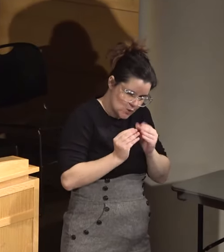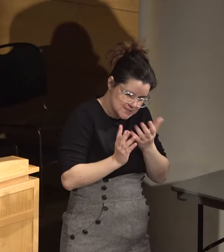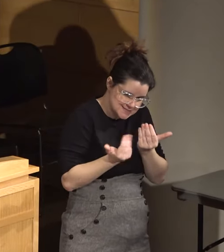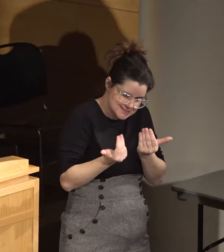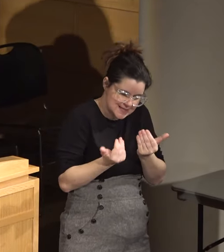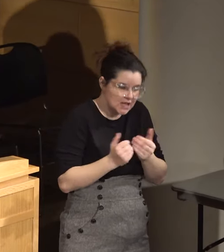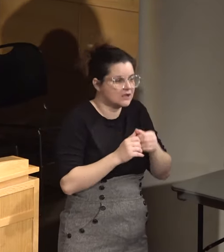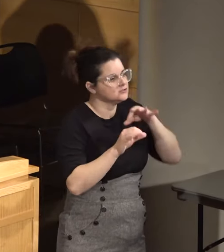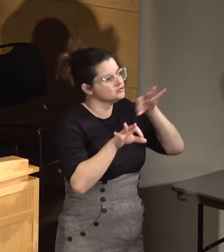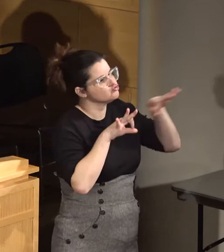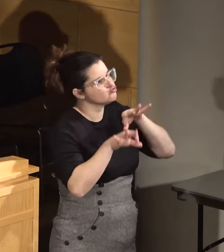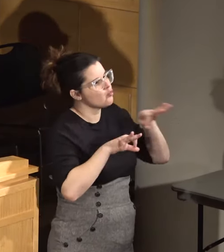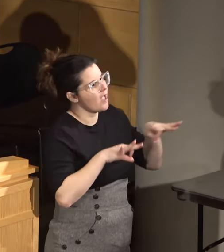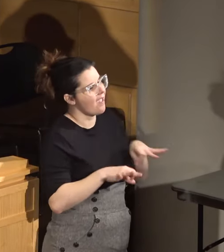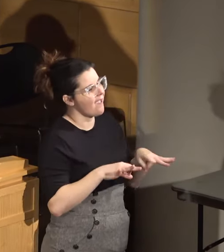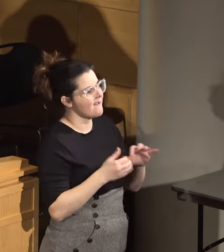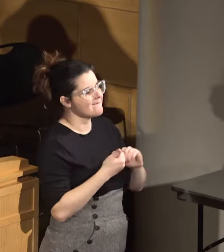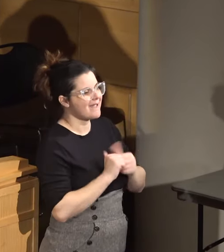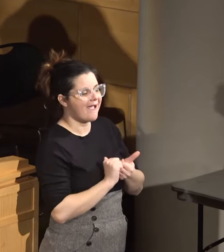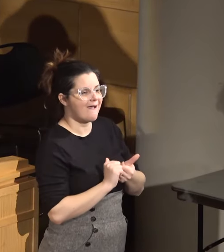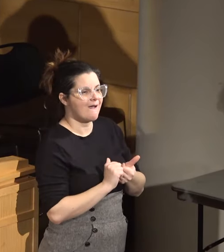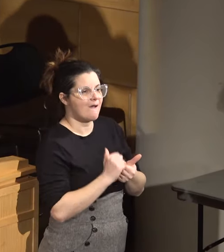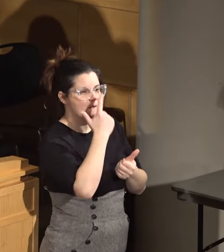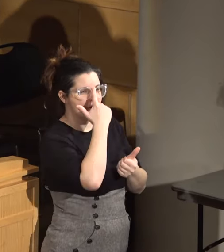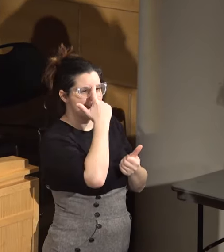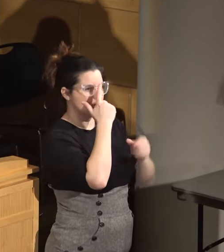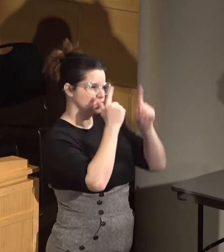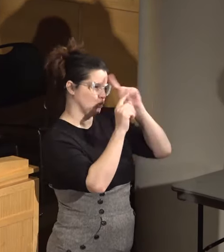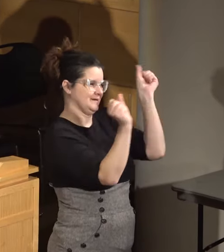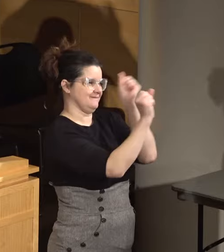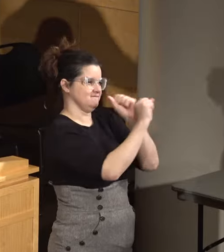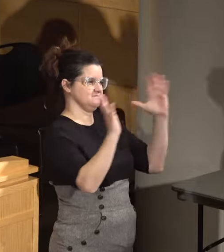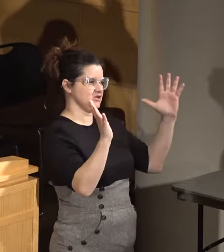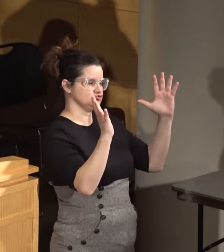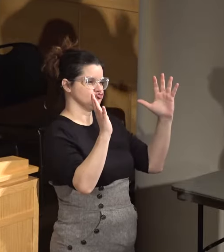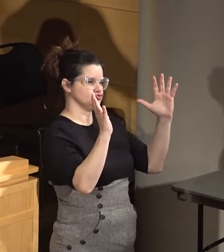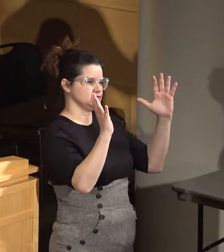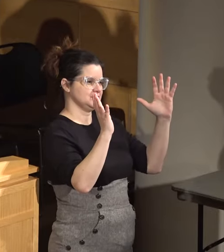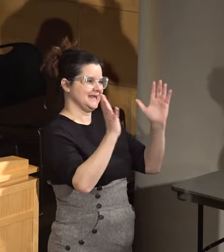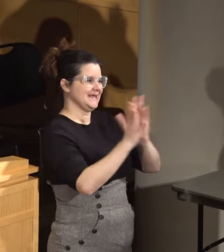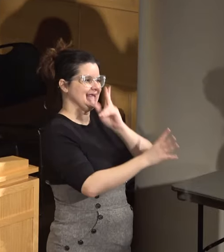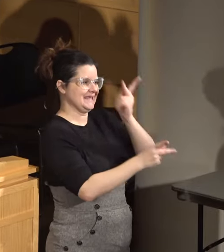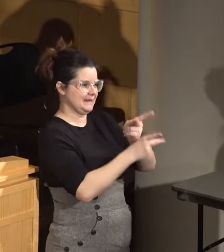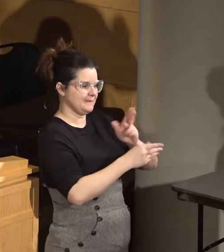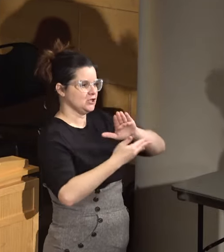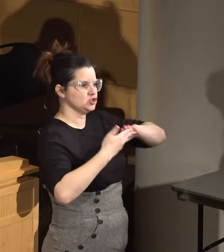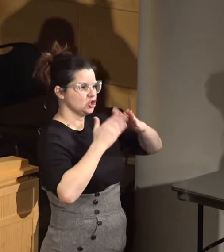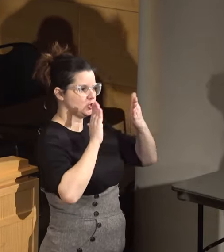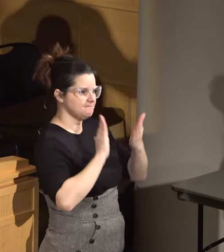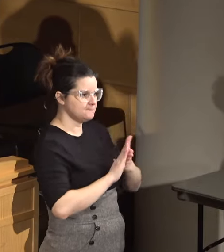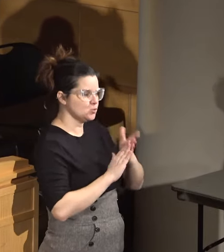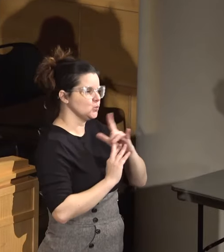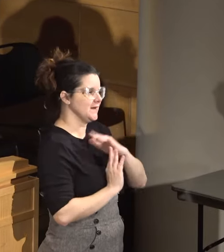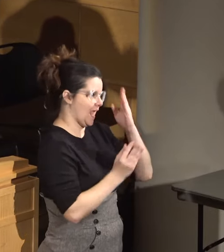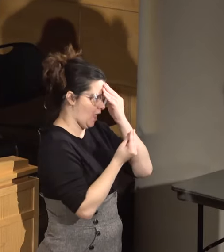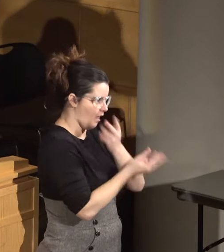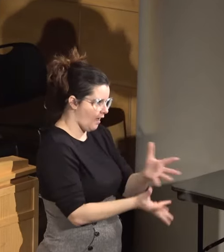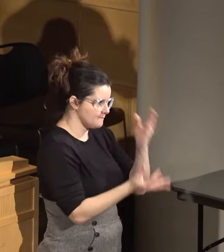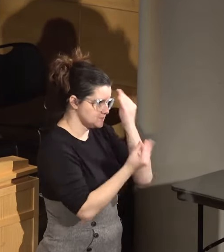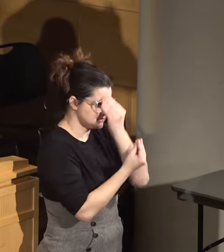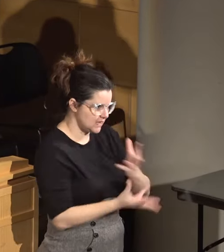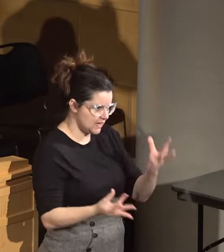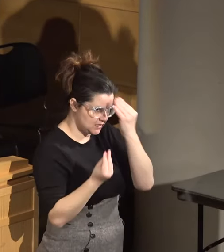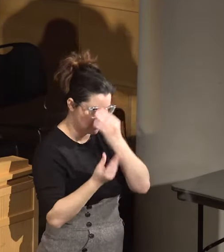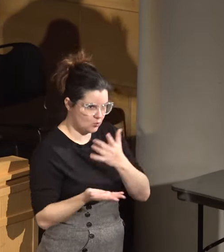Describe how you envision keeping the community updated on what's going